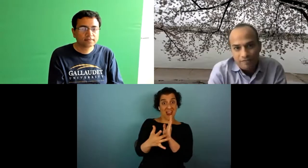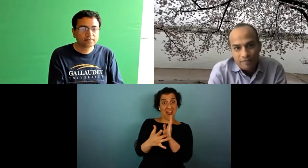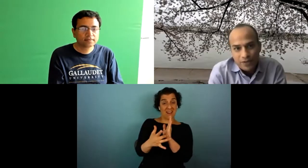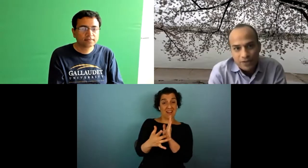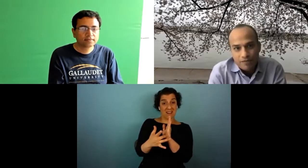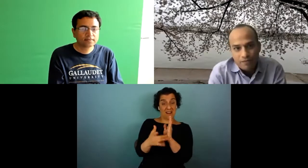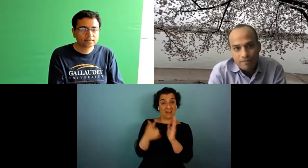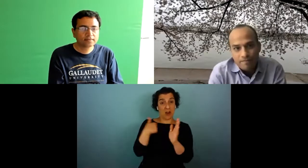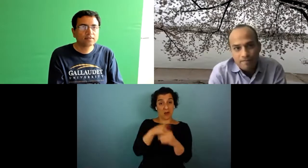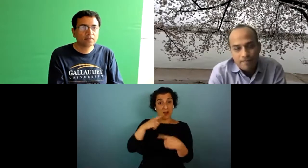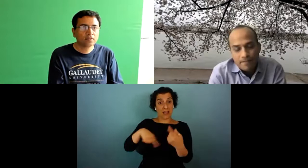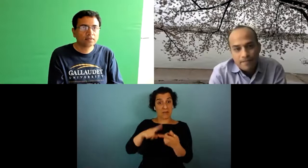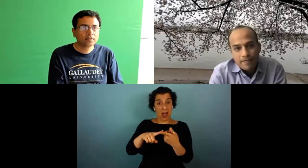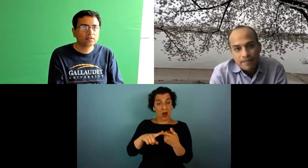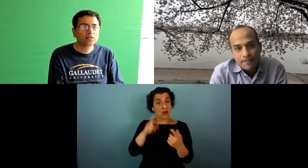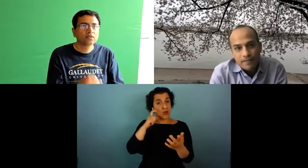about so